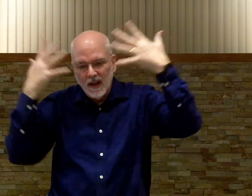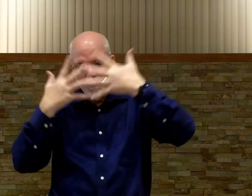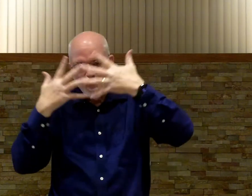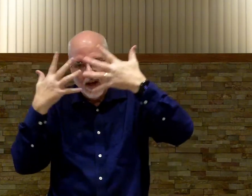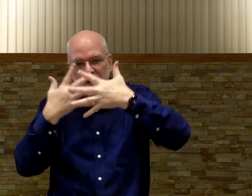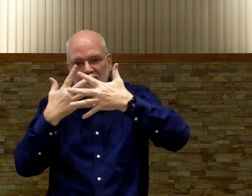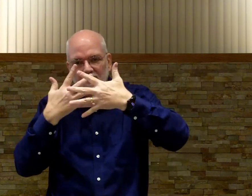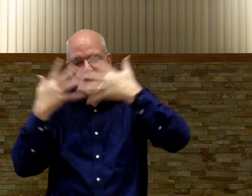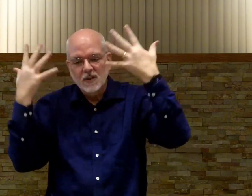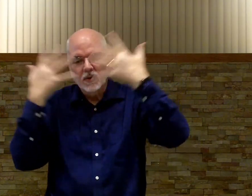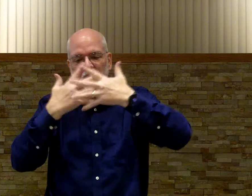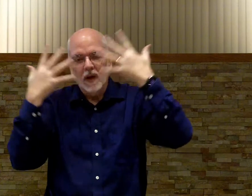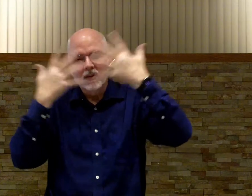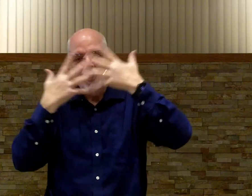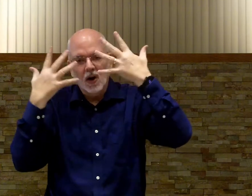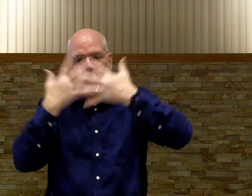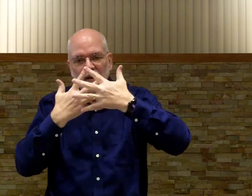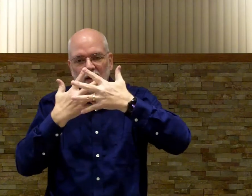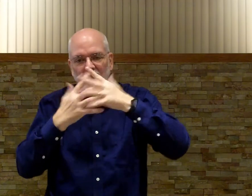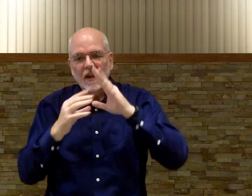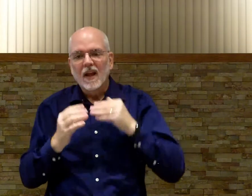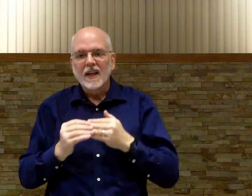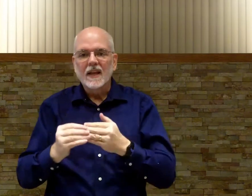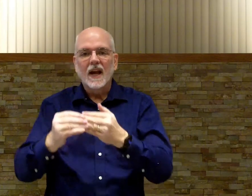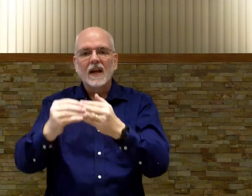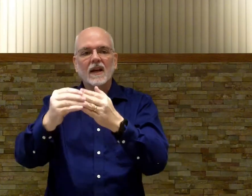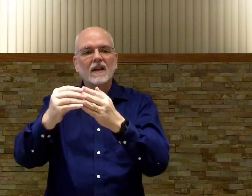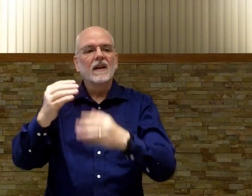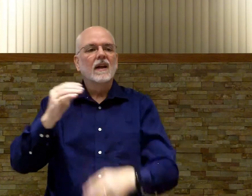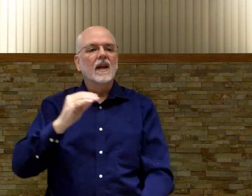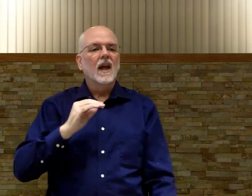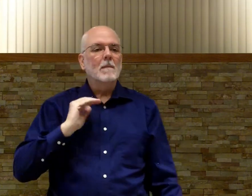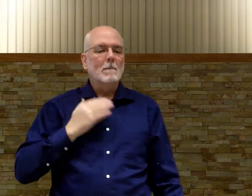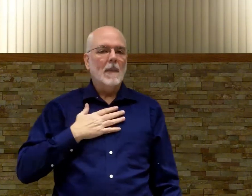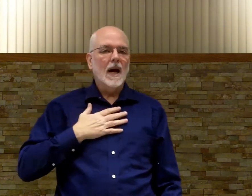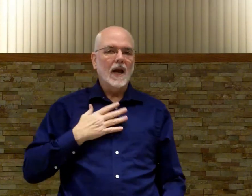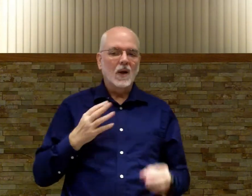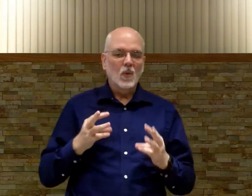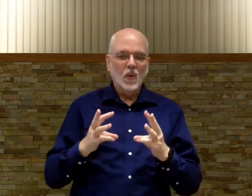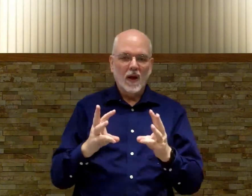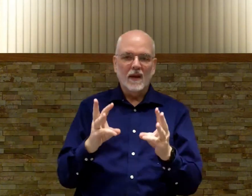in the night let's do it this way in the dark guiding my way